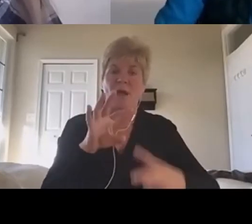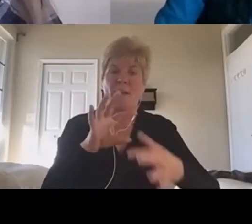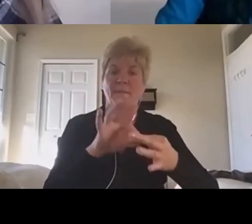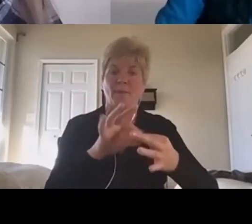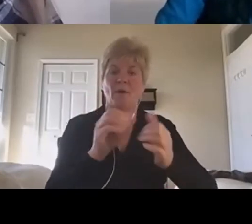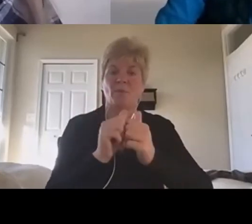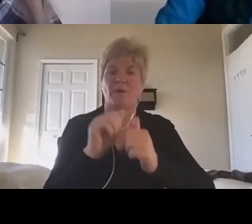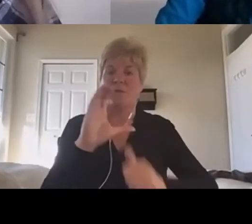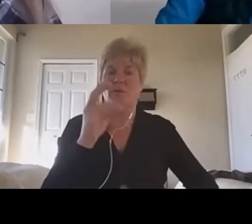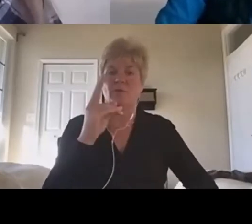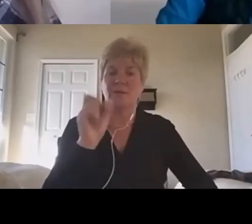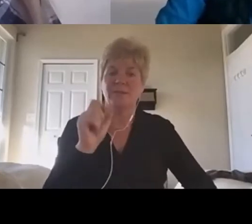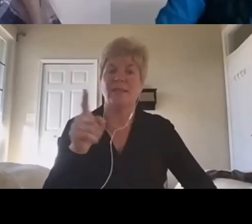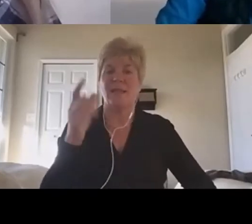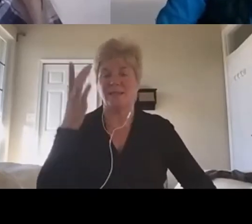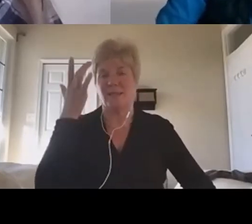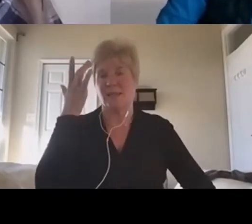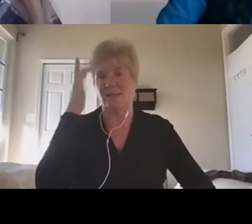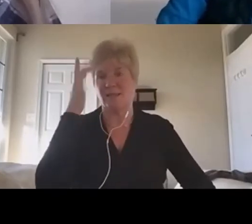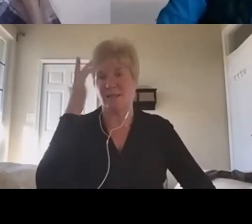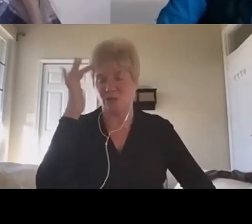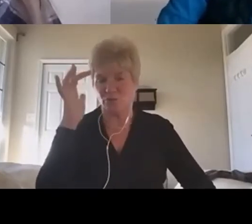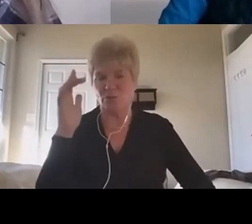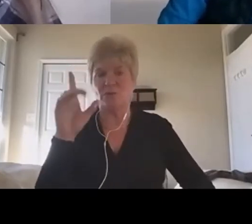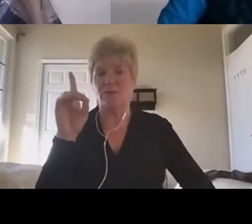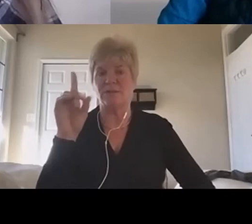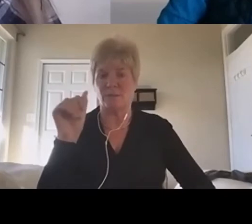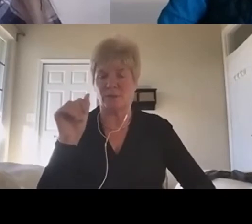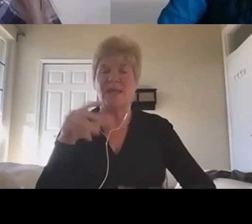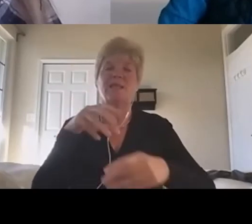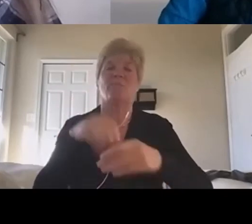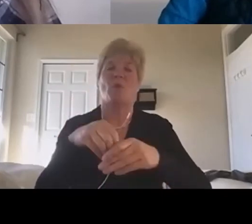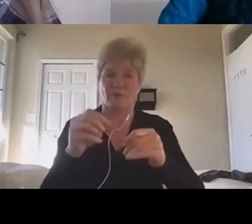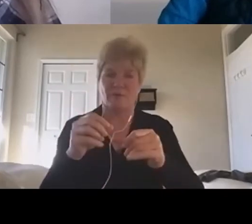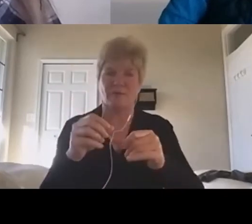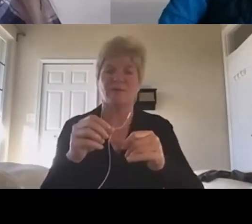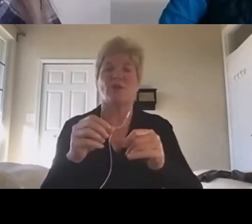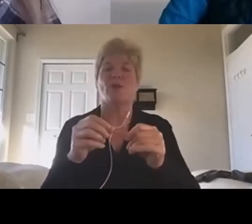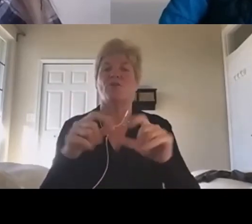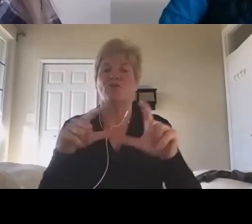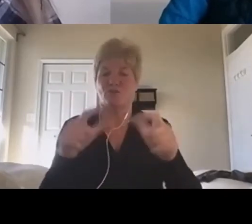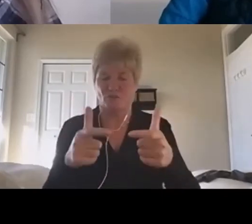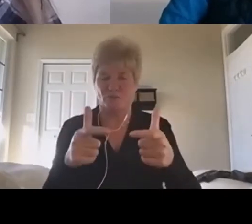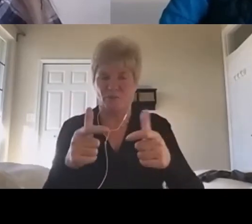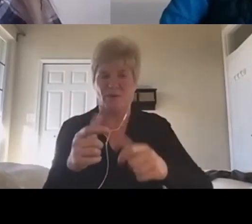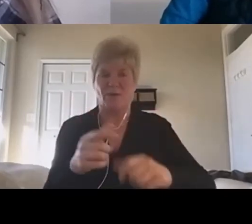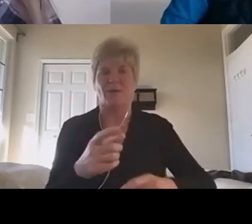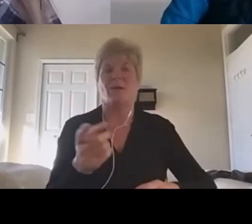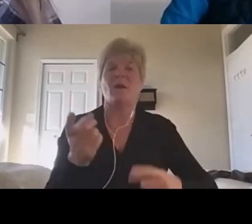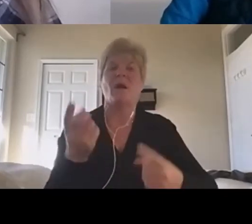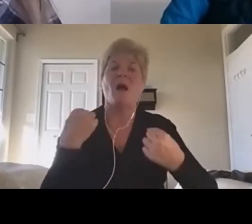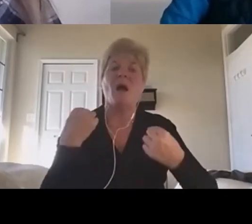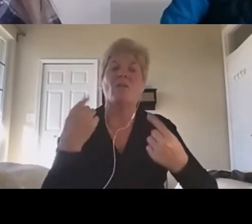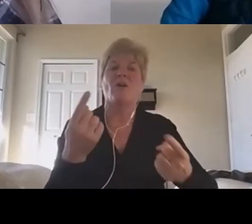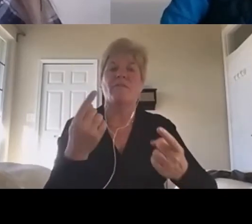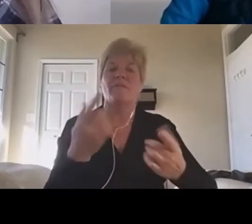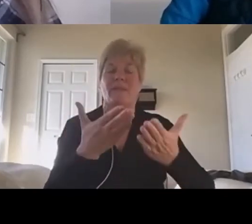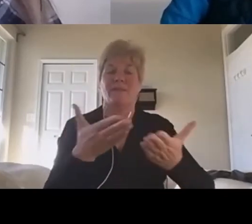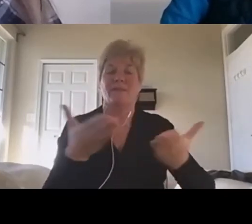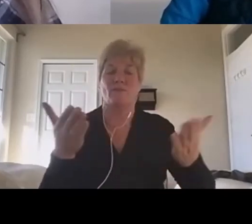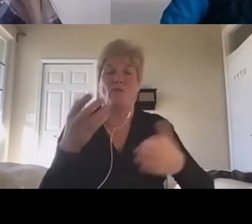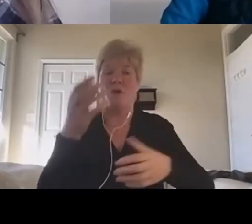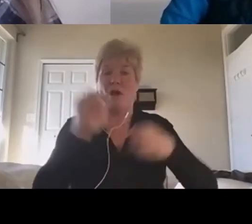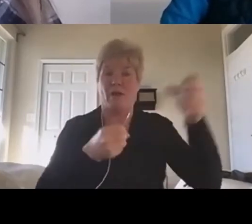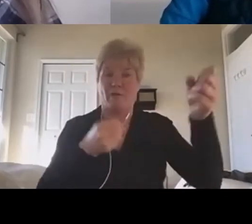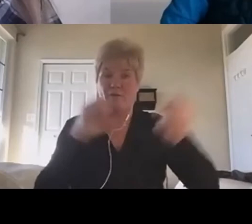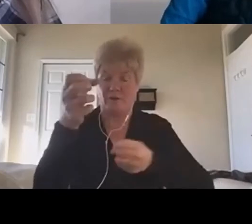intellectual disability who's participating in this group. Um, until, until today, a lot of the things around hiring didn't, uh,